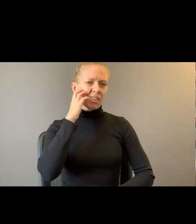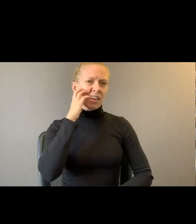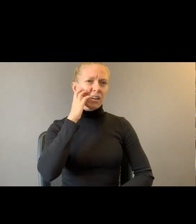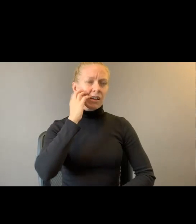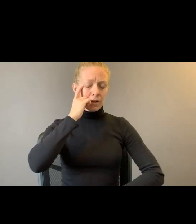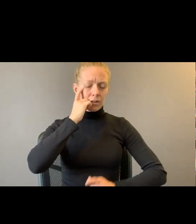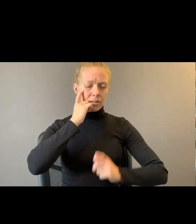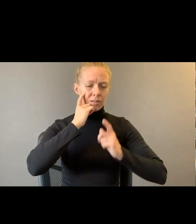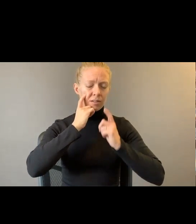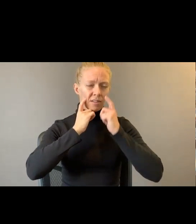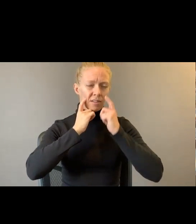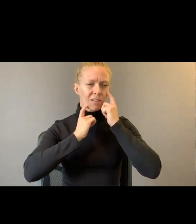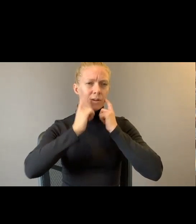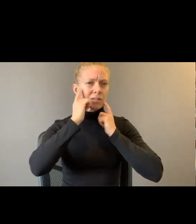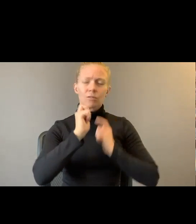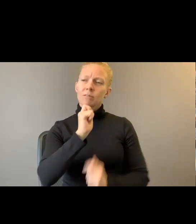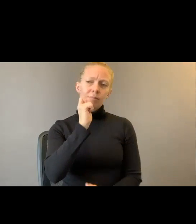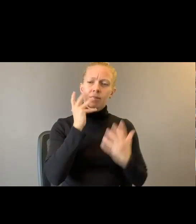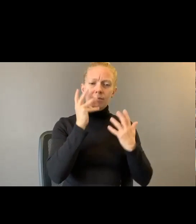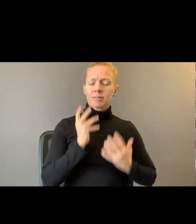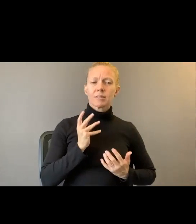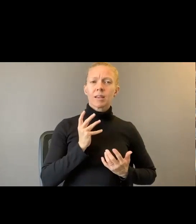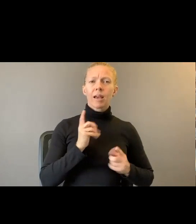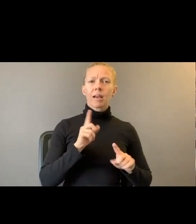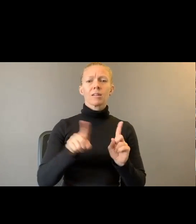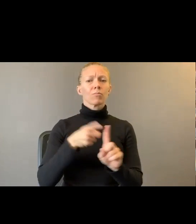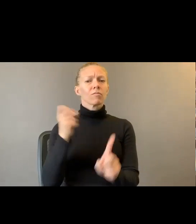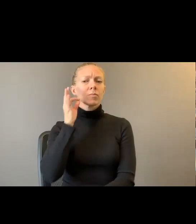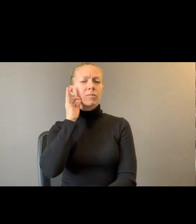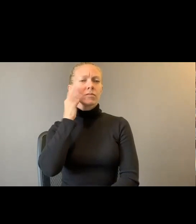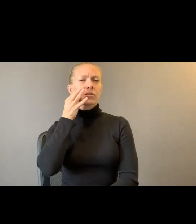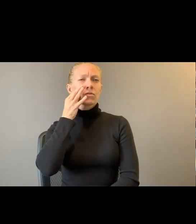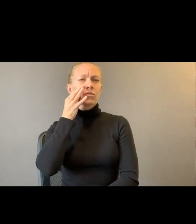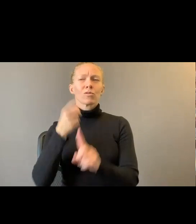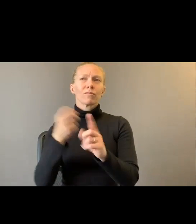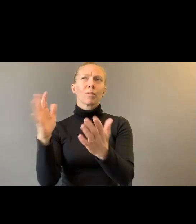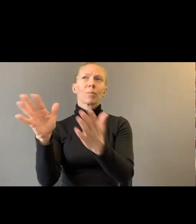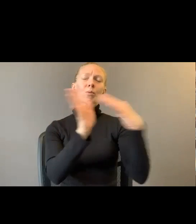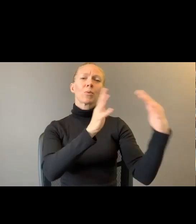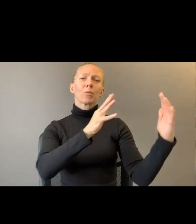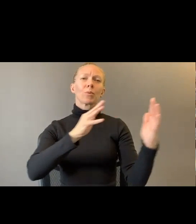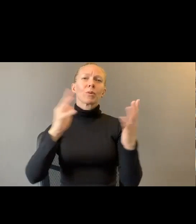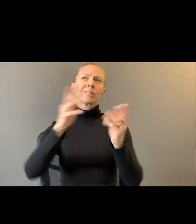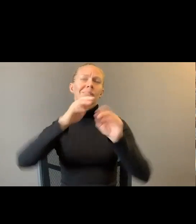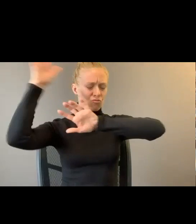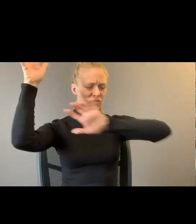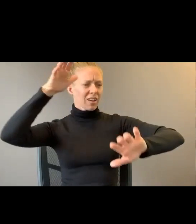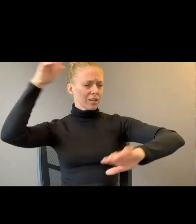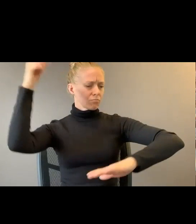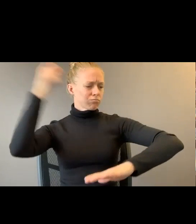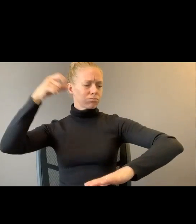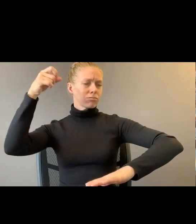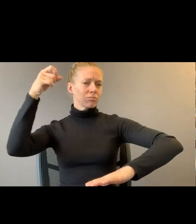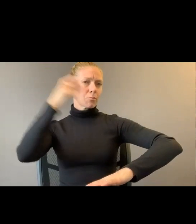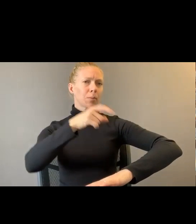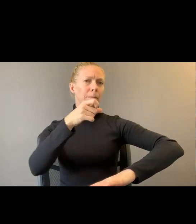fruit in a sometimes wind. Rain falls like tar on my skin. My son picks up a chicken